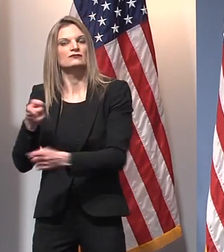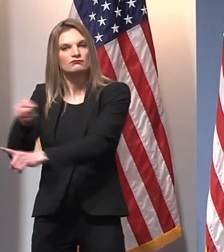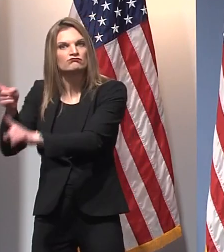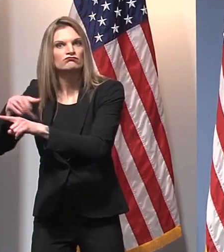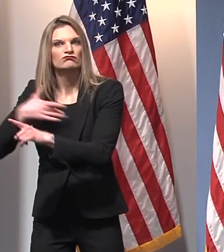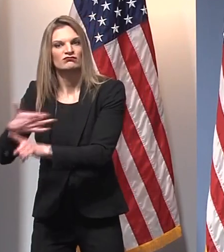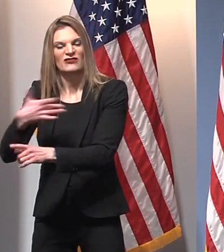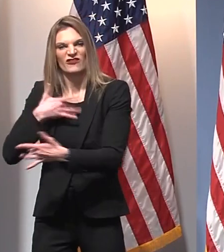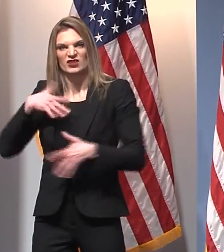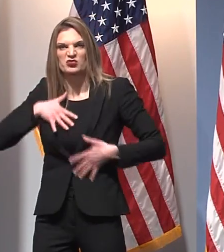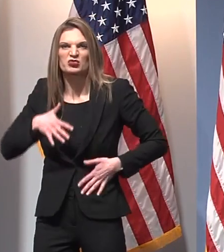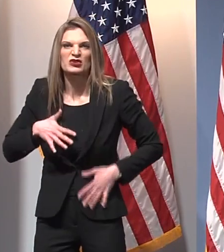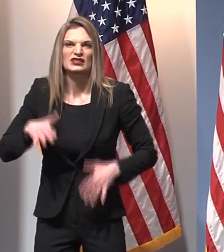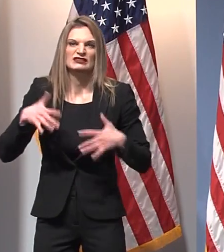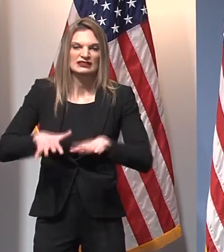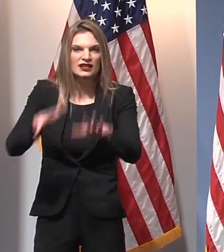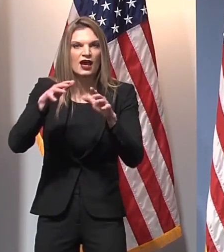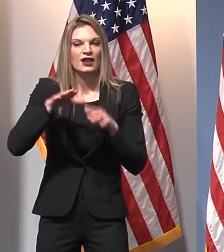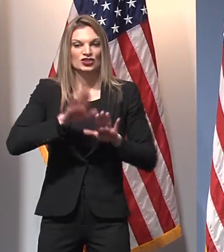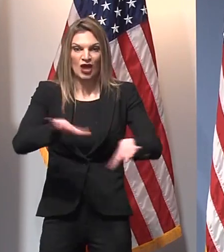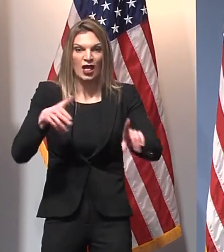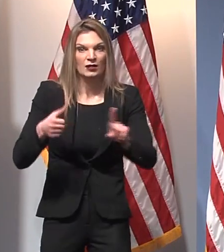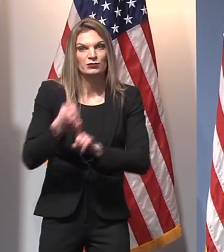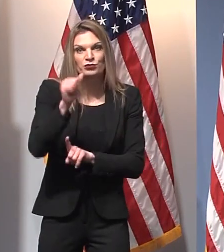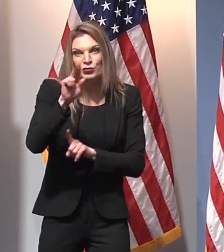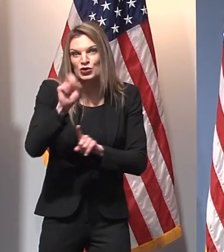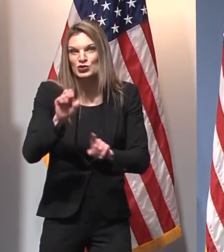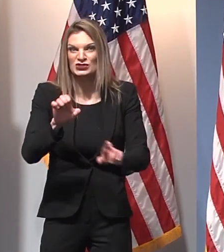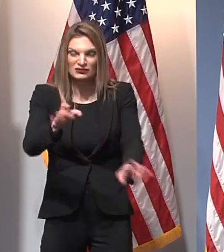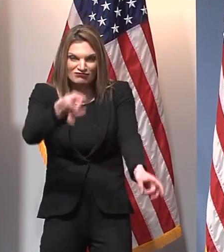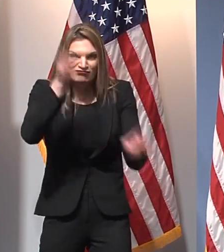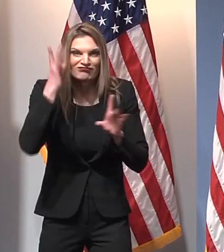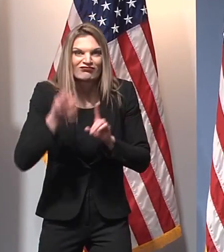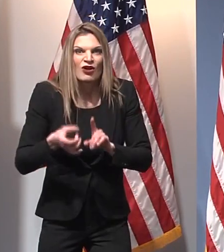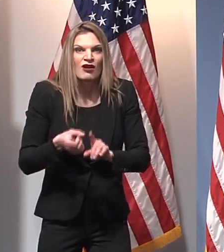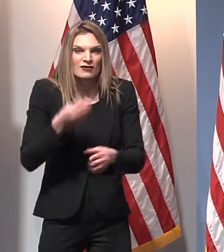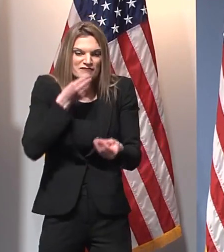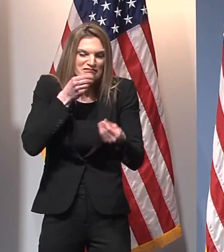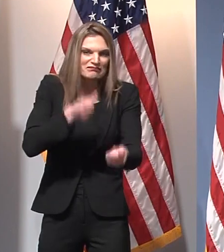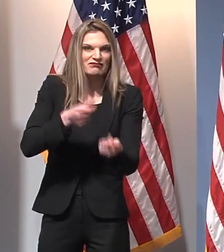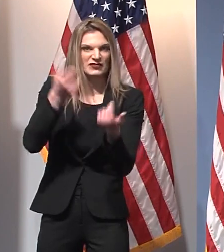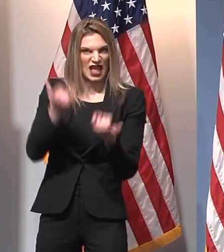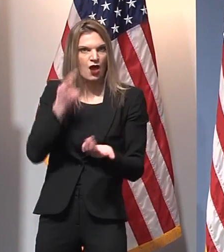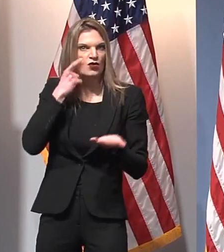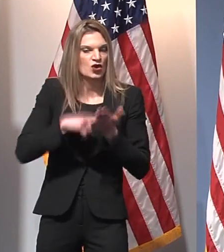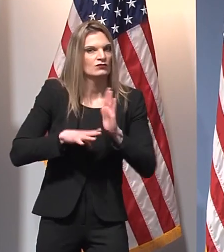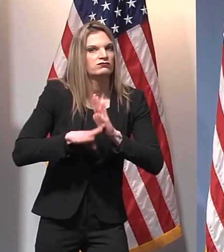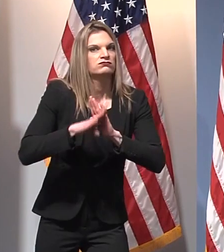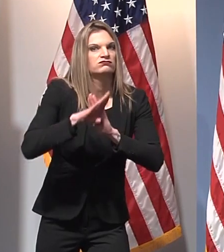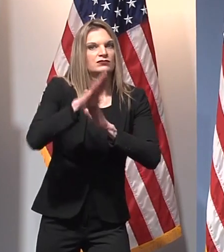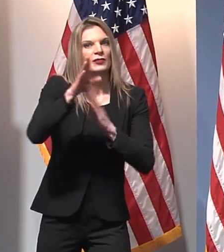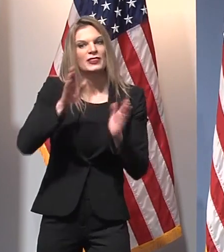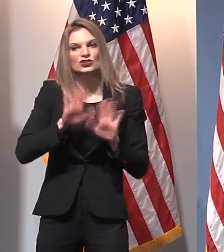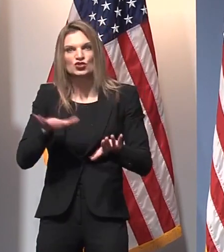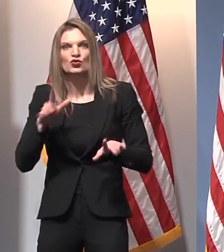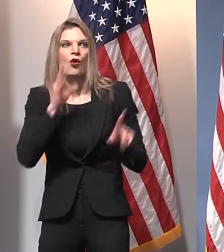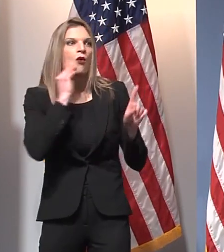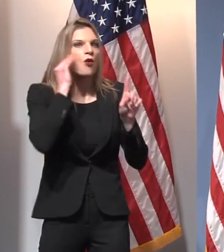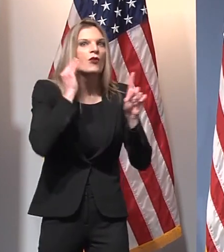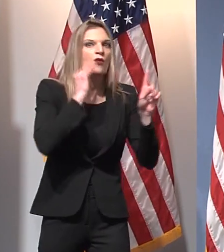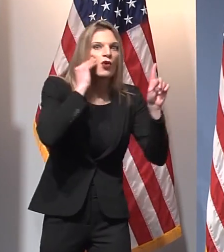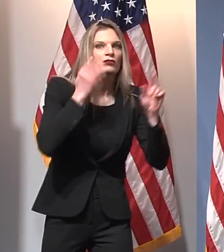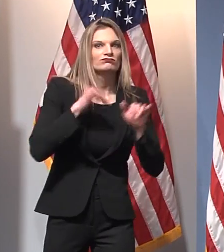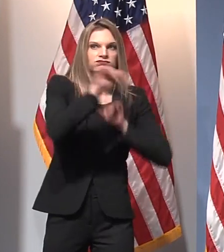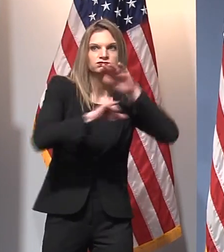Childhood obesity, long known to be an epidemic, particularly here in Michigan, is on the rise as children are spending less time moving their